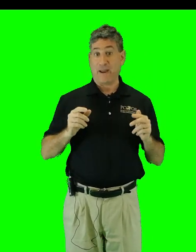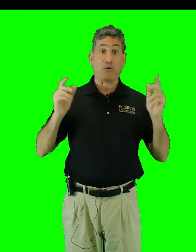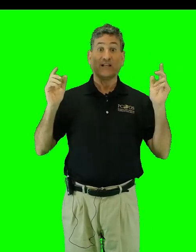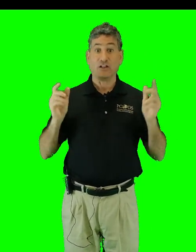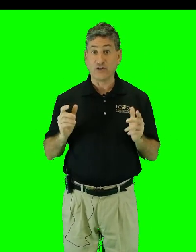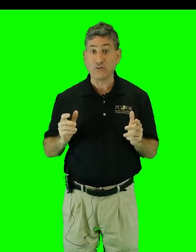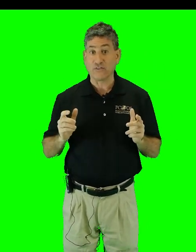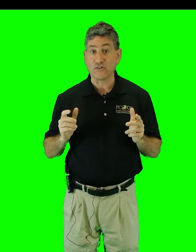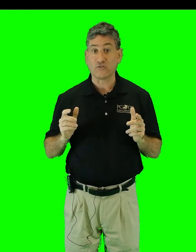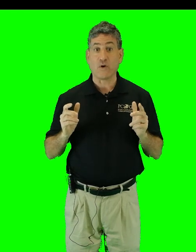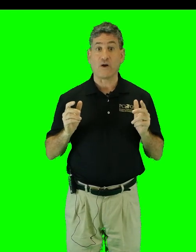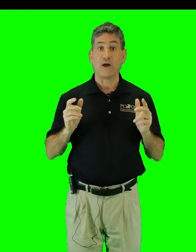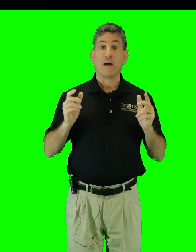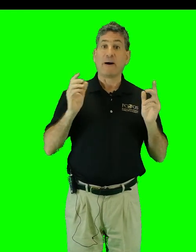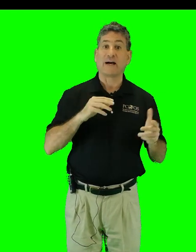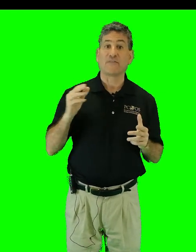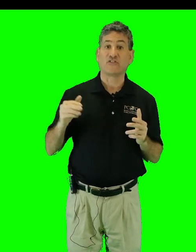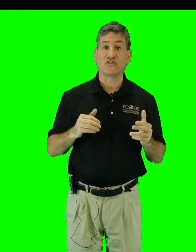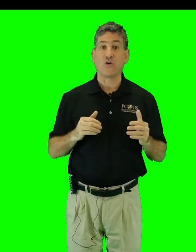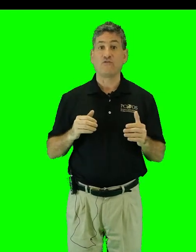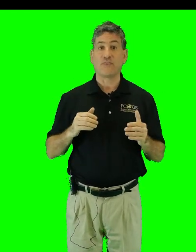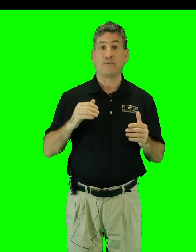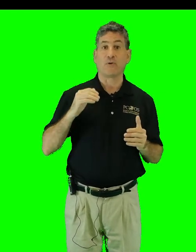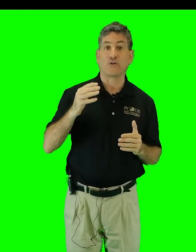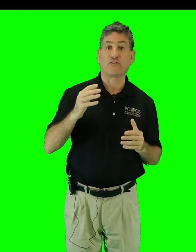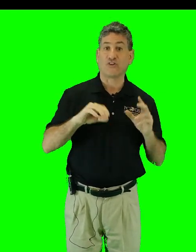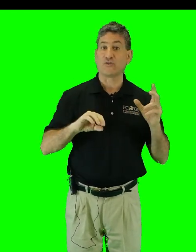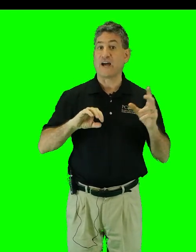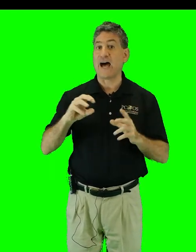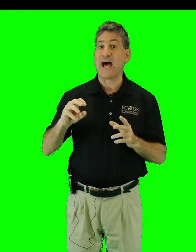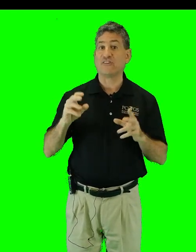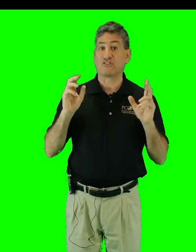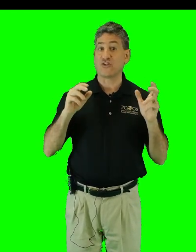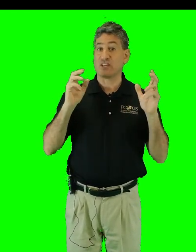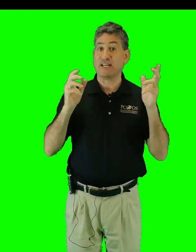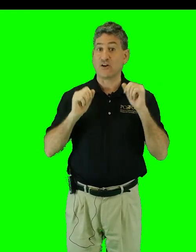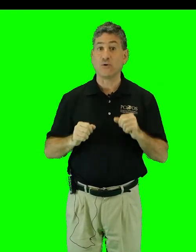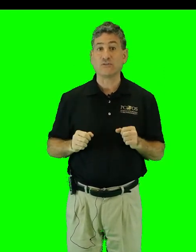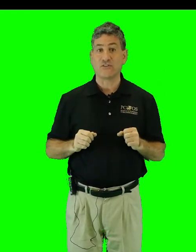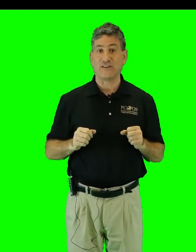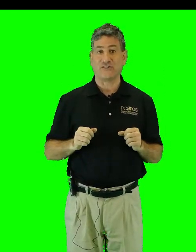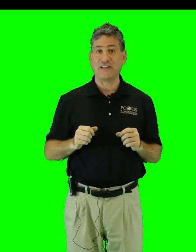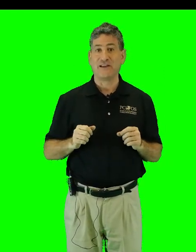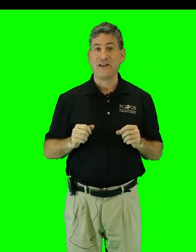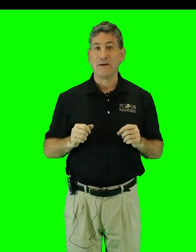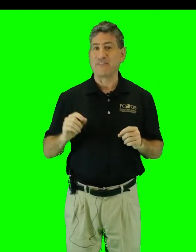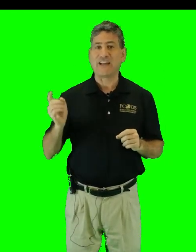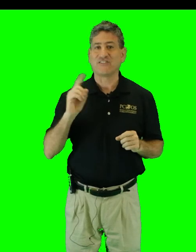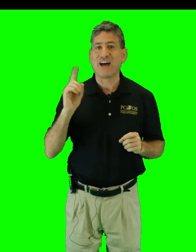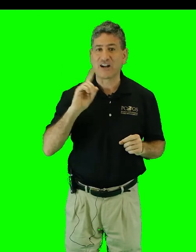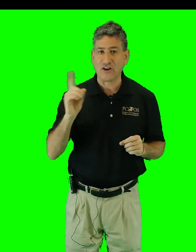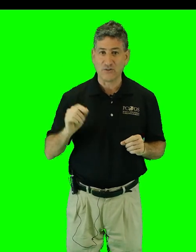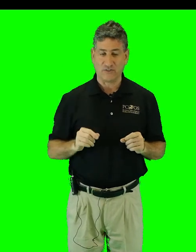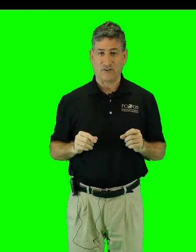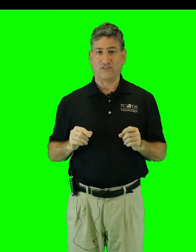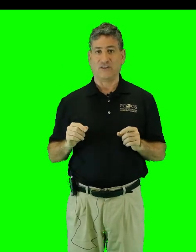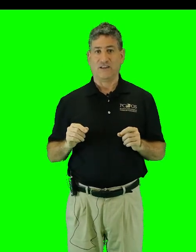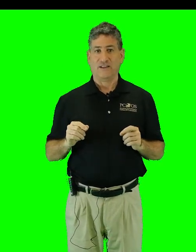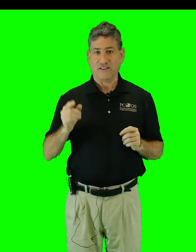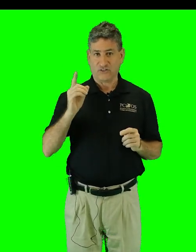parallel universe where a pot on the stove with the burner turned to high starts getting colder, they said. But that's not our universe. This